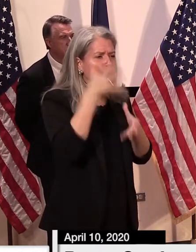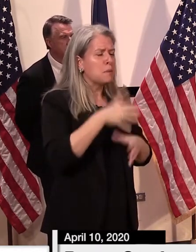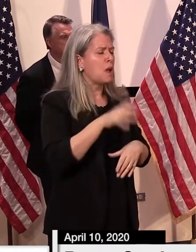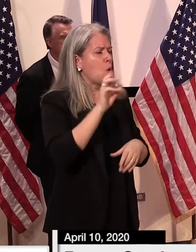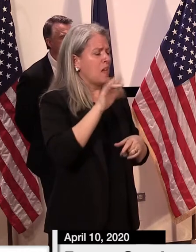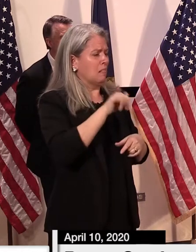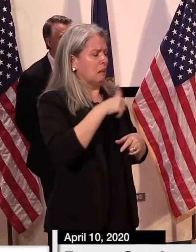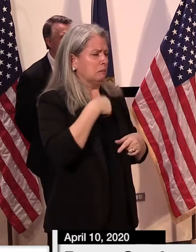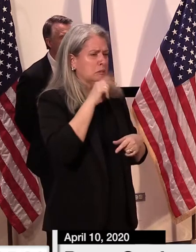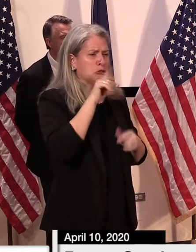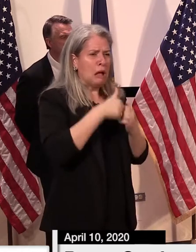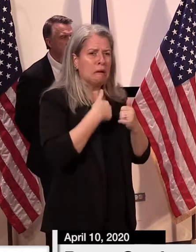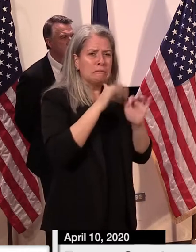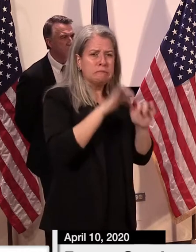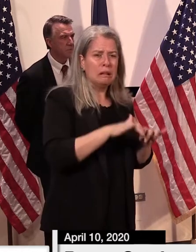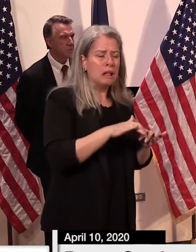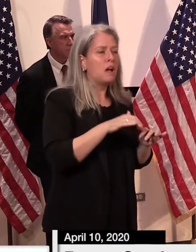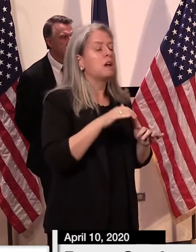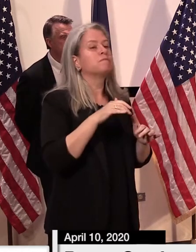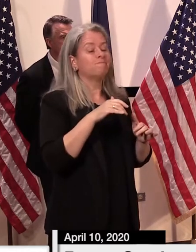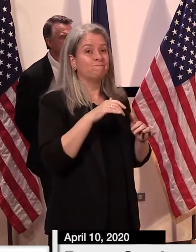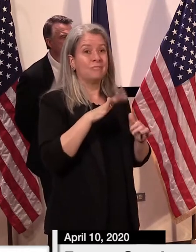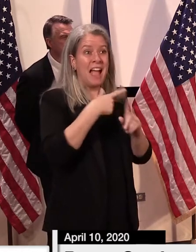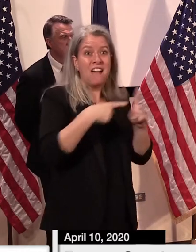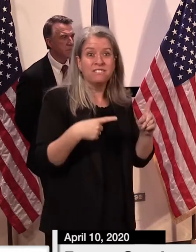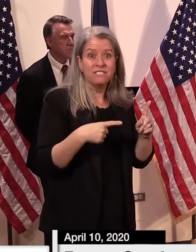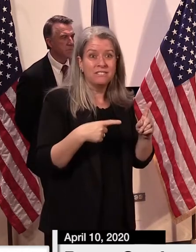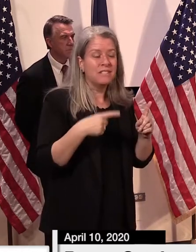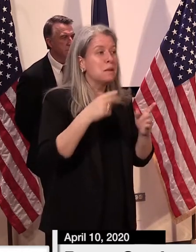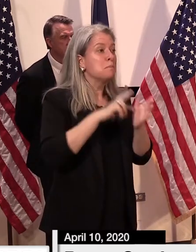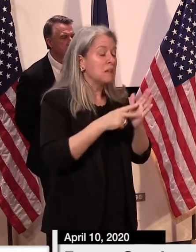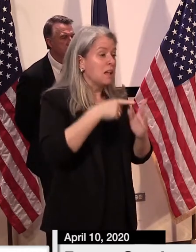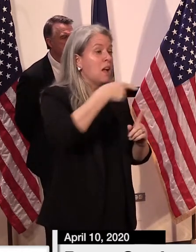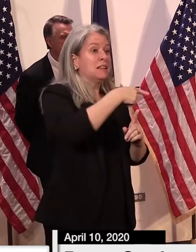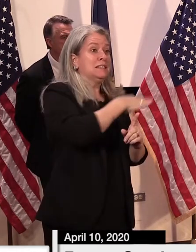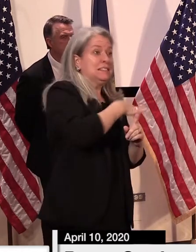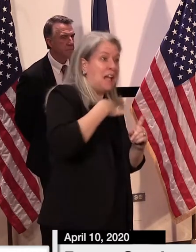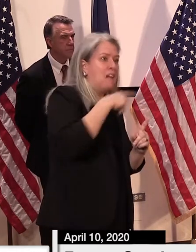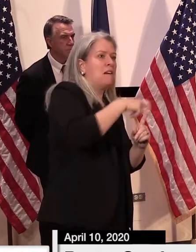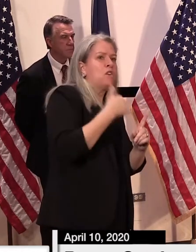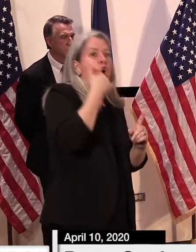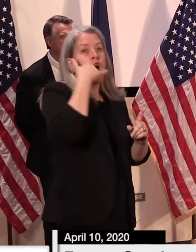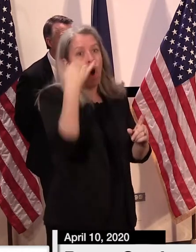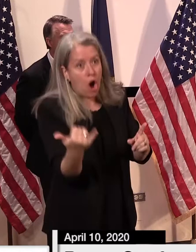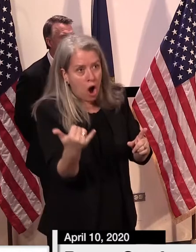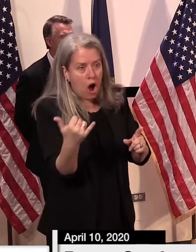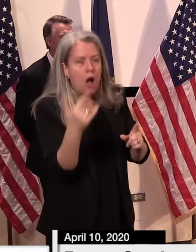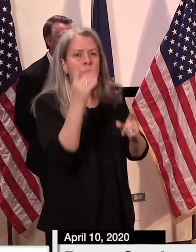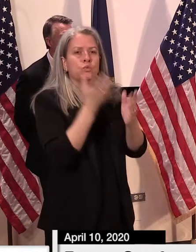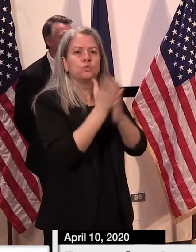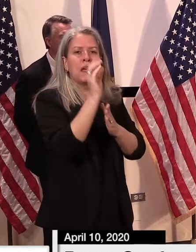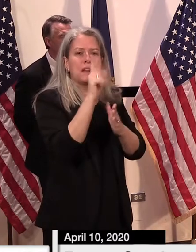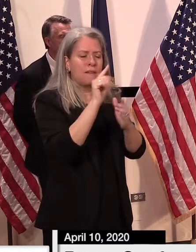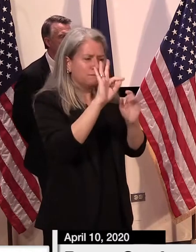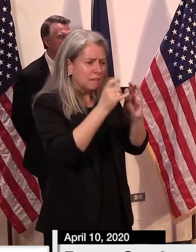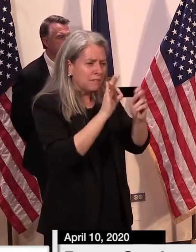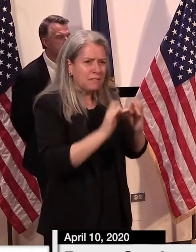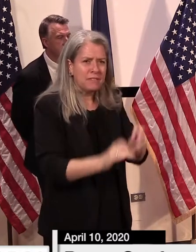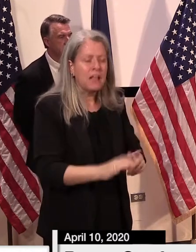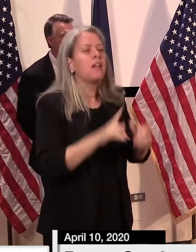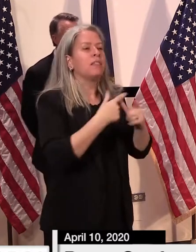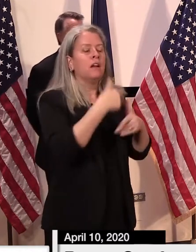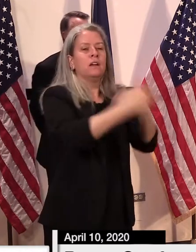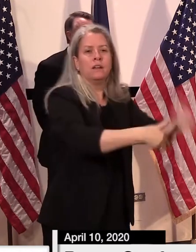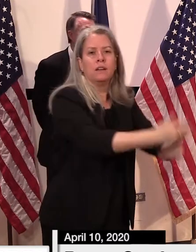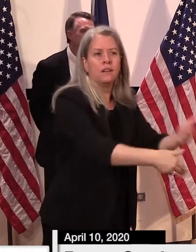becomes incredibly critical during this time to devote staff time to clearing issues because it is the issue on the claim that's stopping